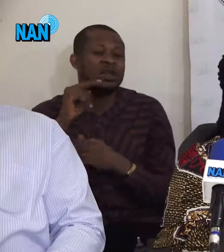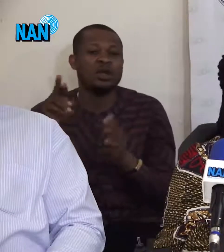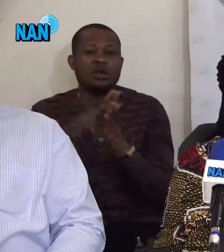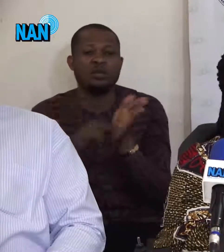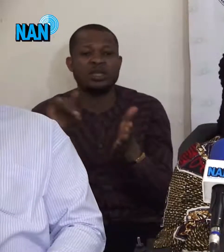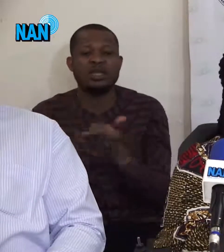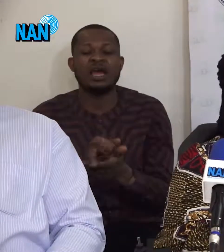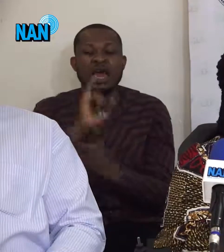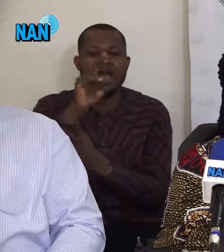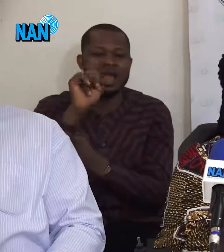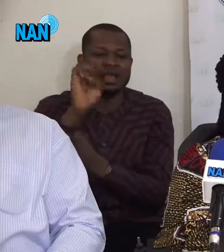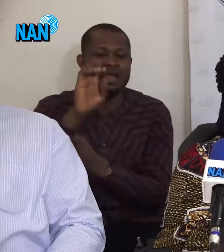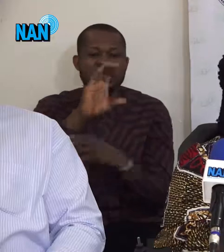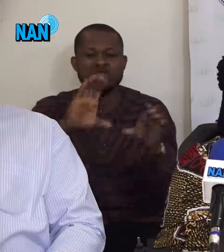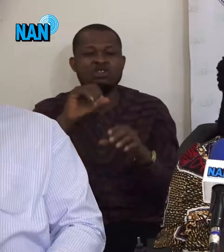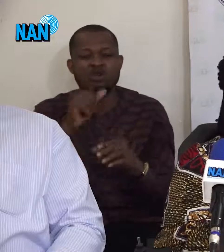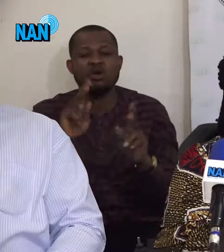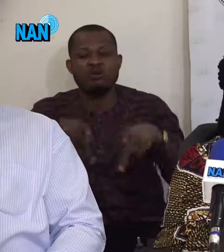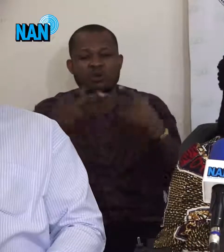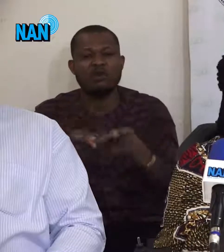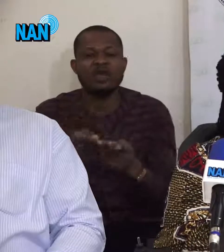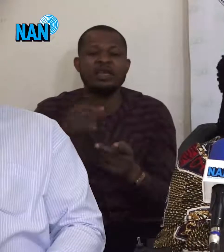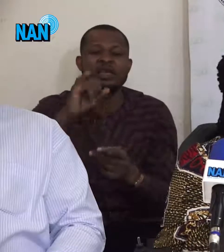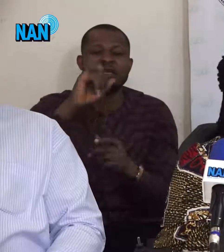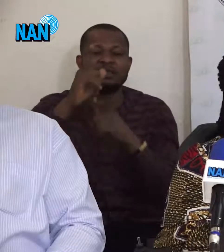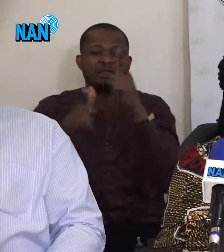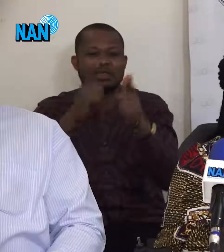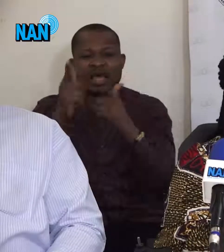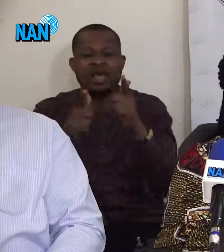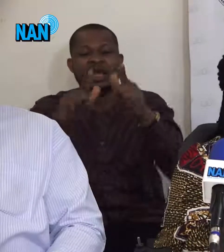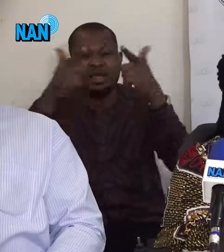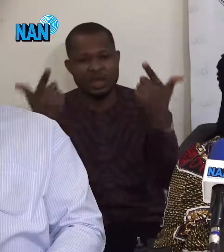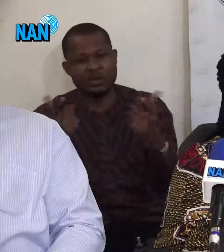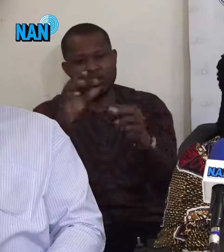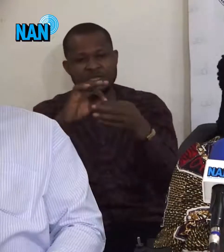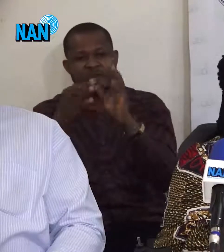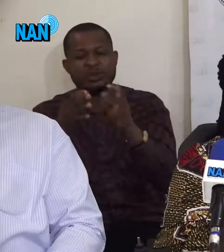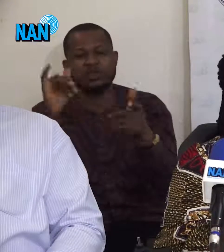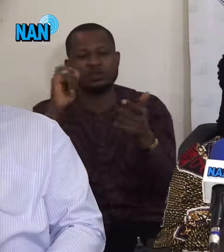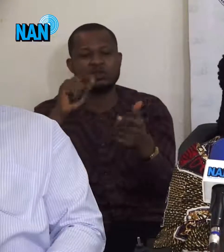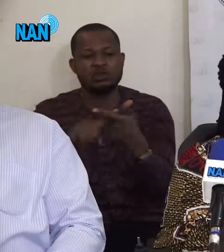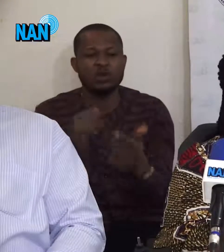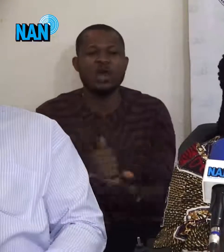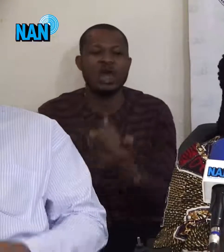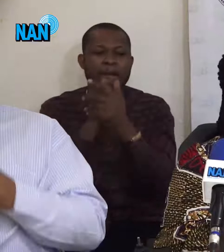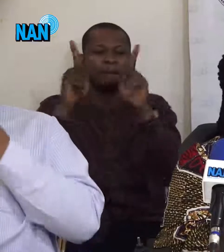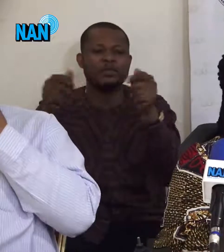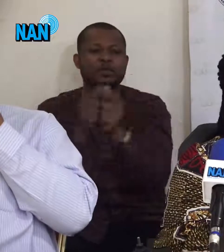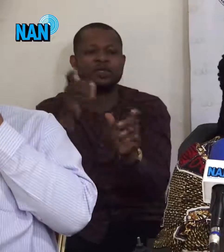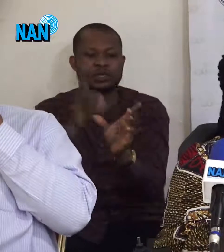AINEC did not provide sign language interpreters to assist citizens with hearing impairment to register at all